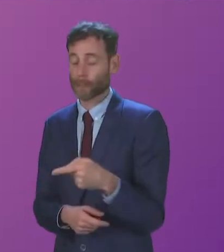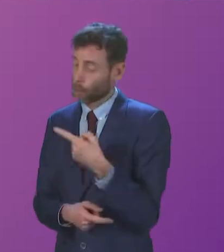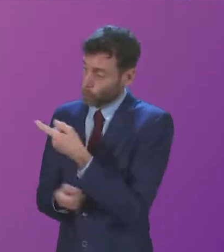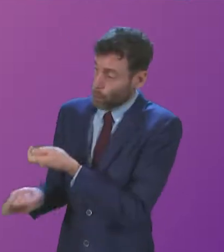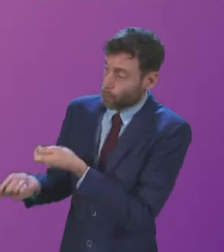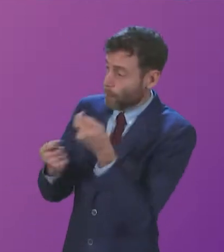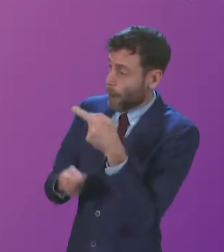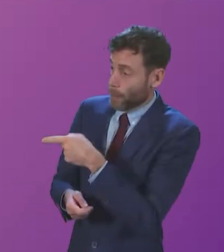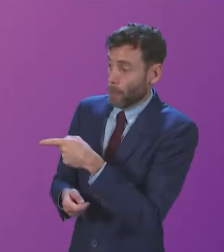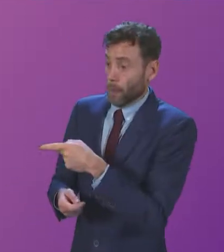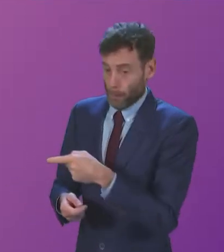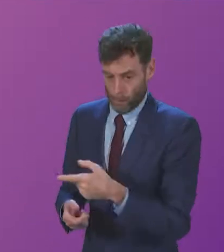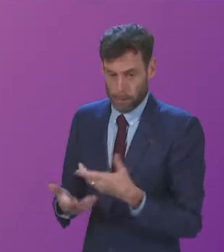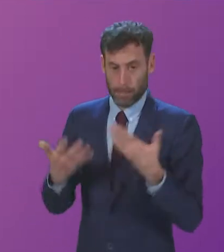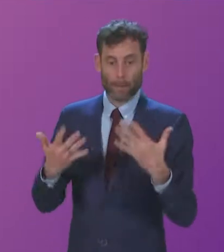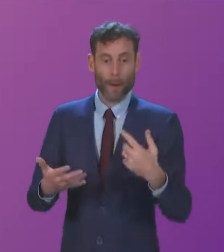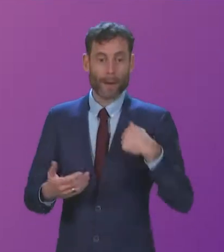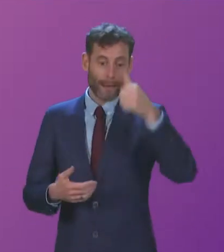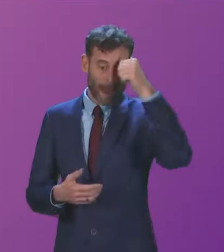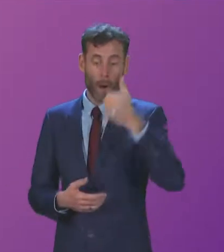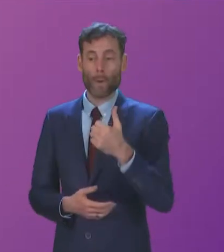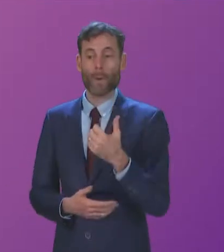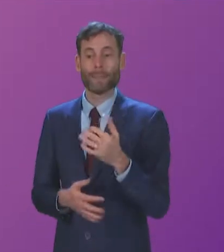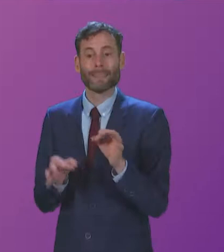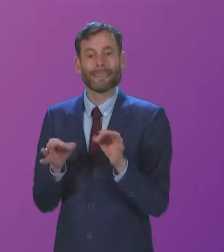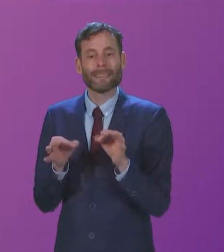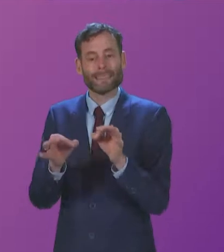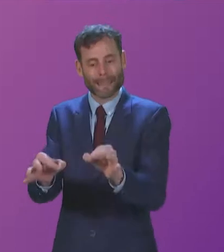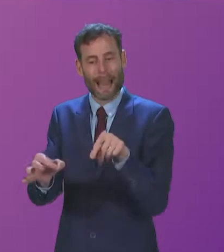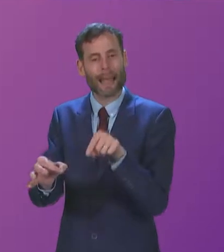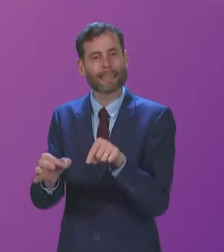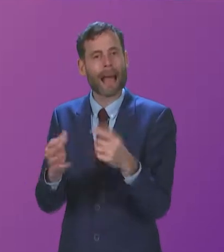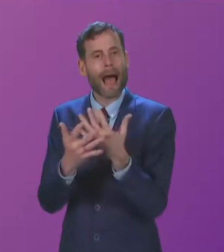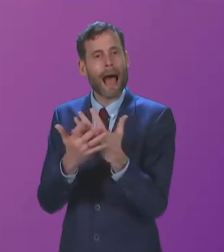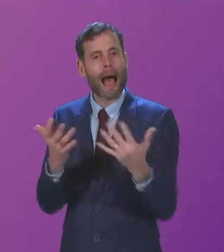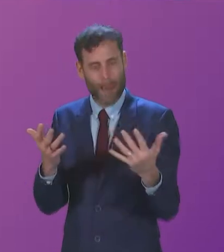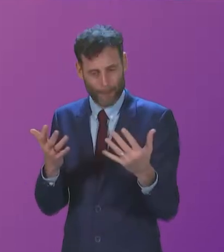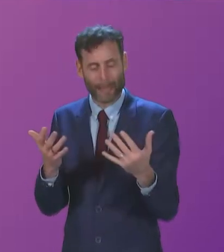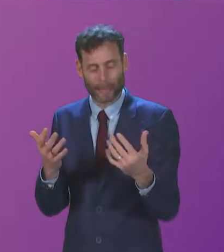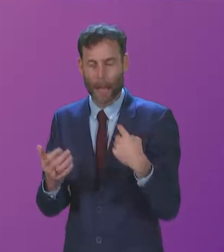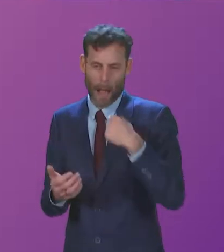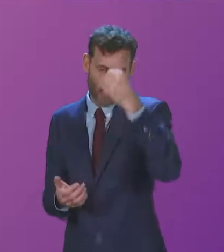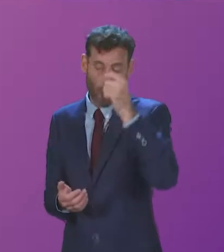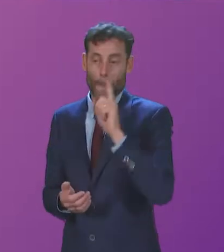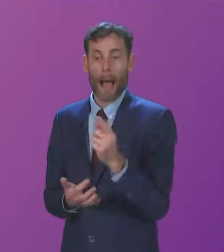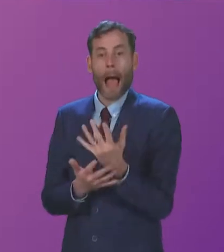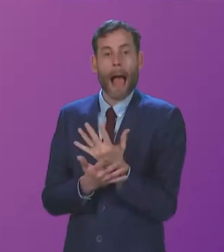figure. Of course, I know the number of standard delays, or 1,500 standard delays. He asked me for a very specific figure of those that are waiting,